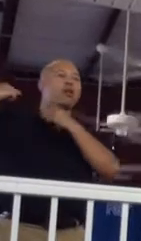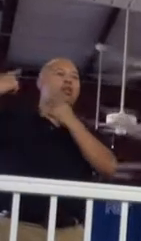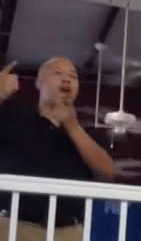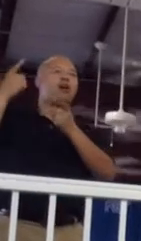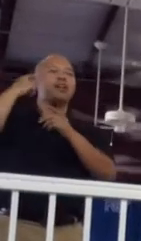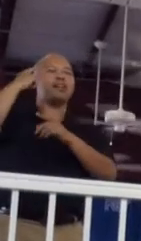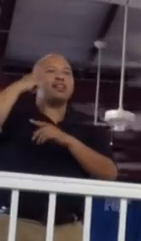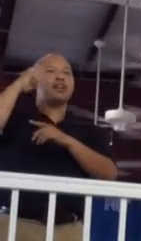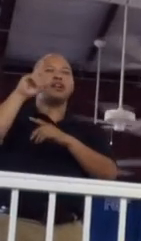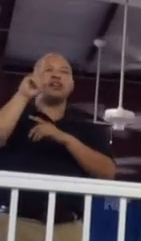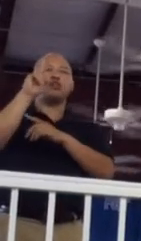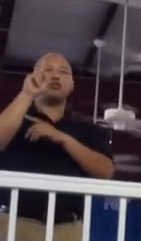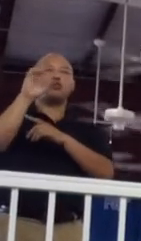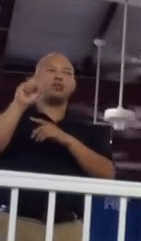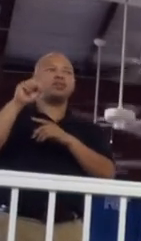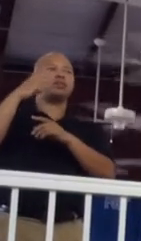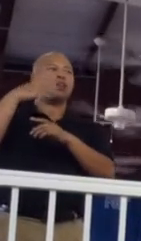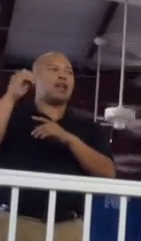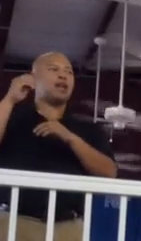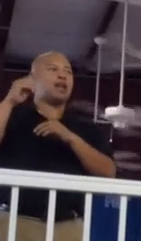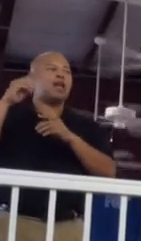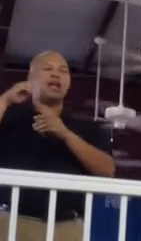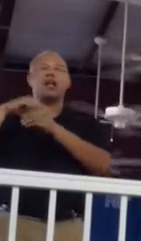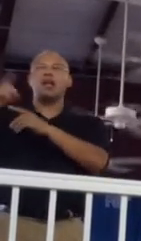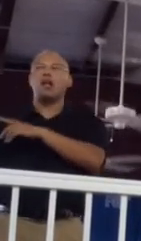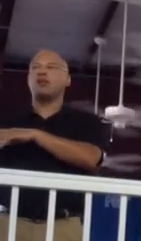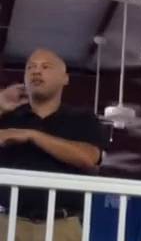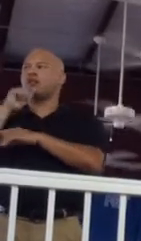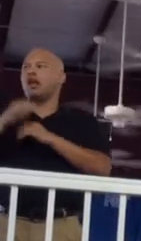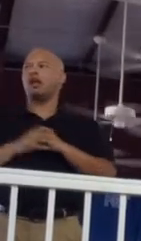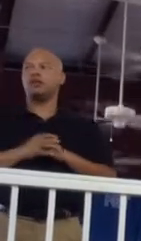Duke's in Kentucky and Cloverlick's not.